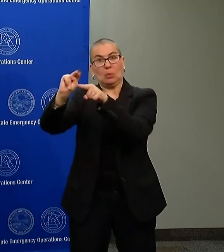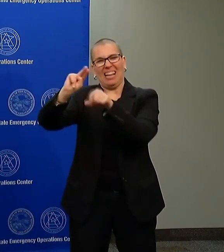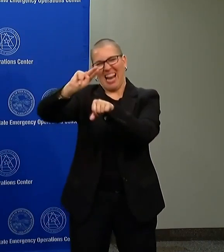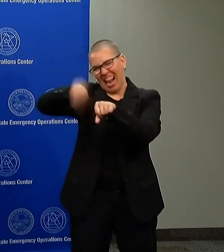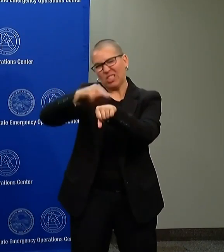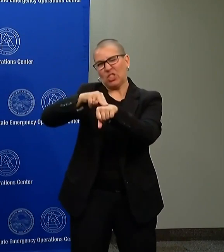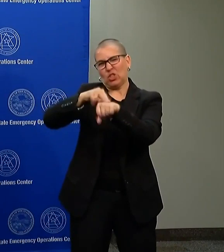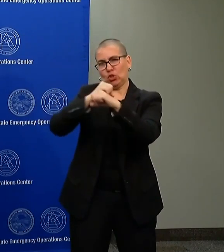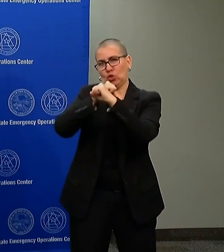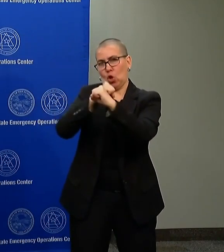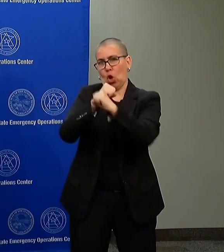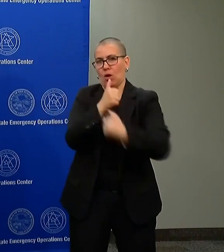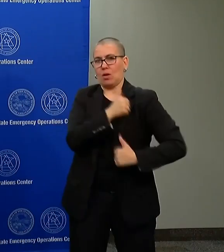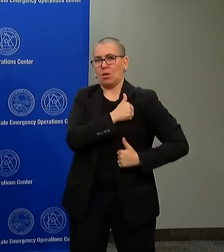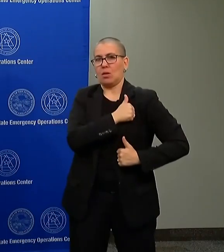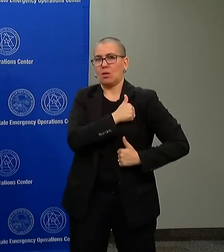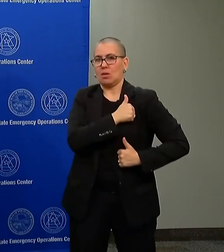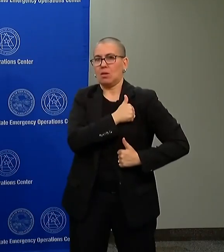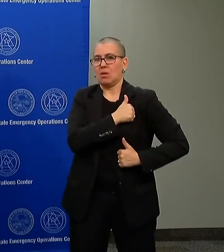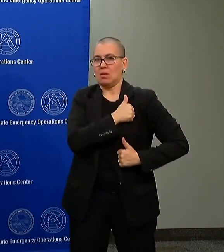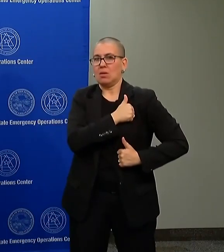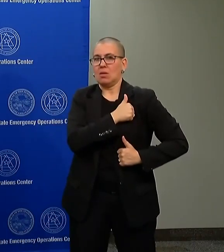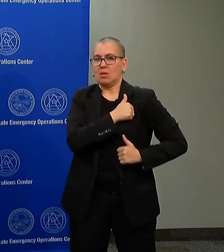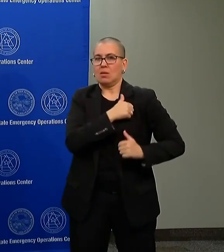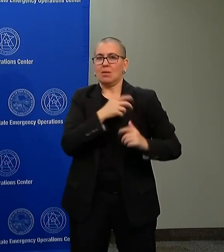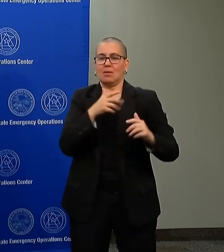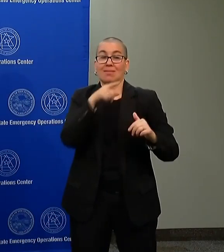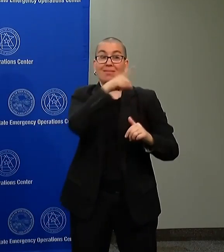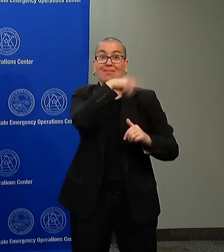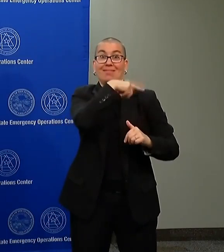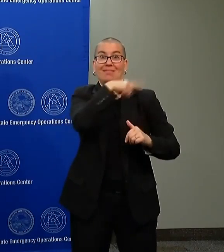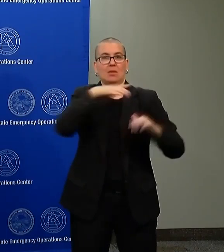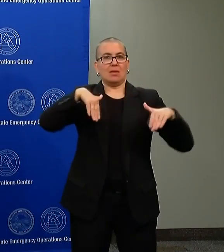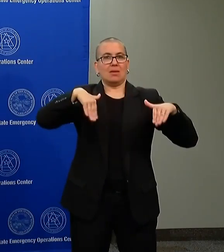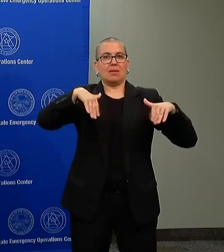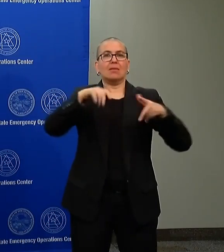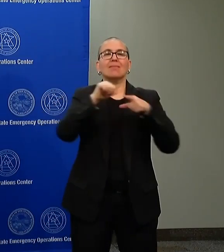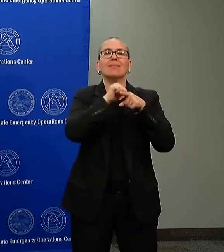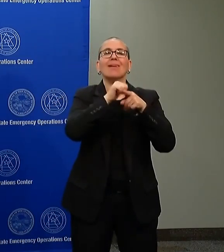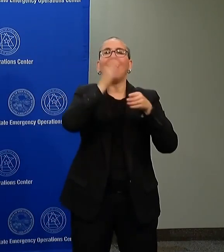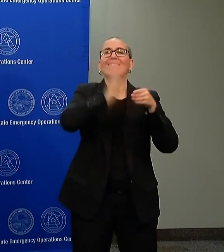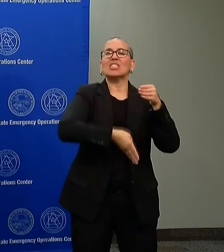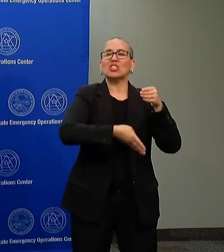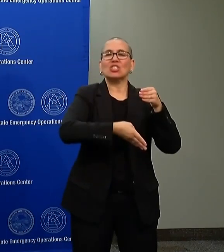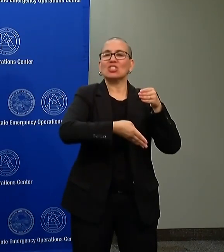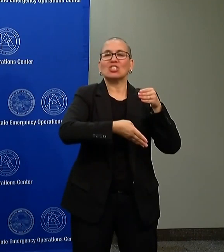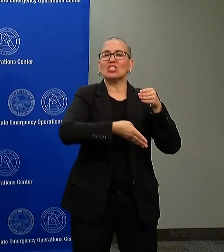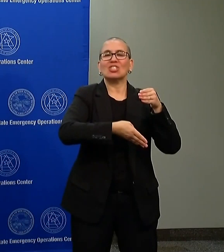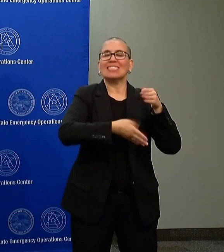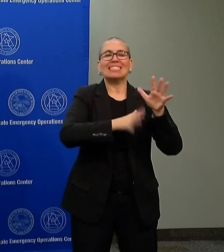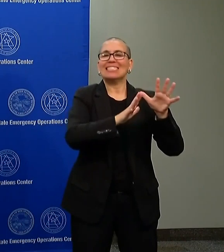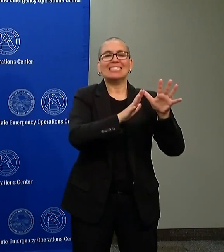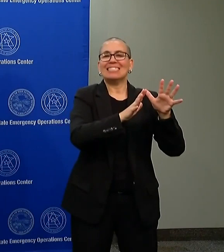because they haven't conducted basic training or their military occupational skill training.